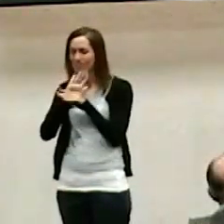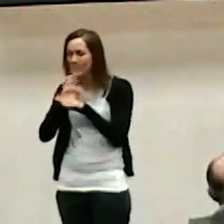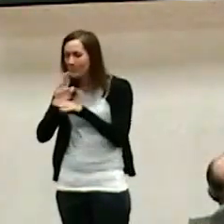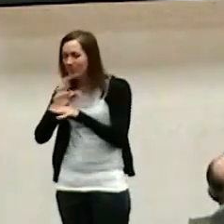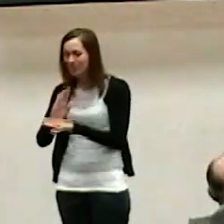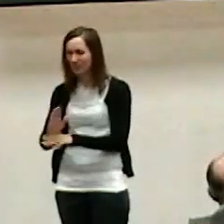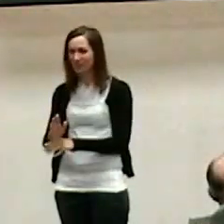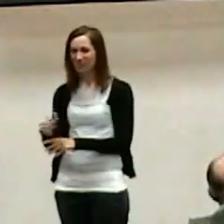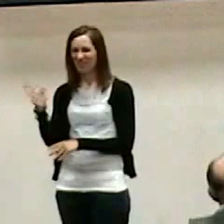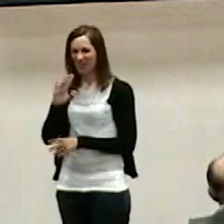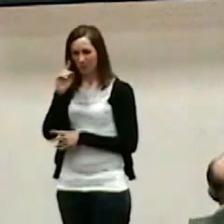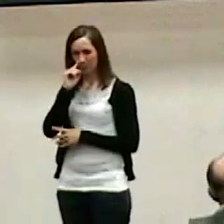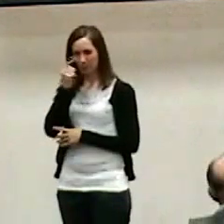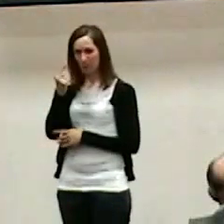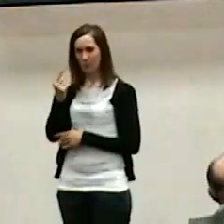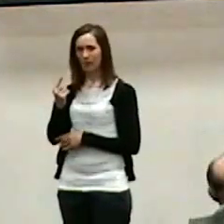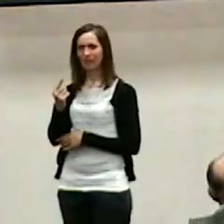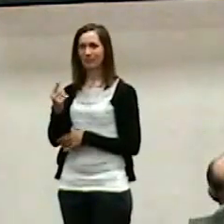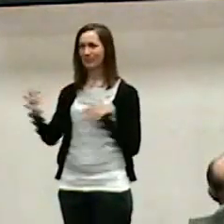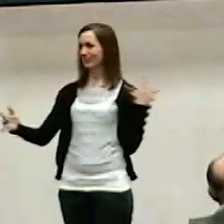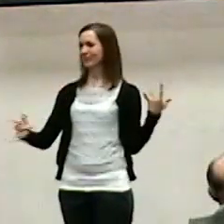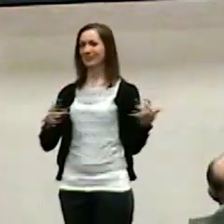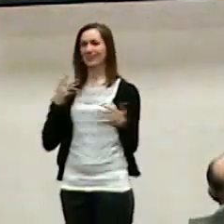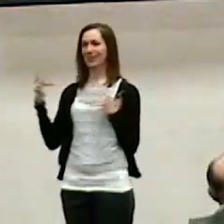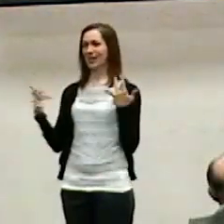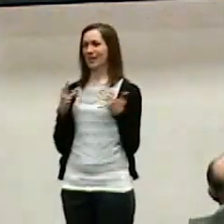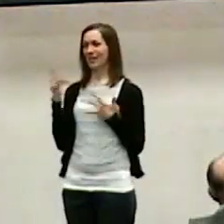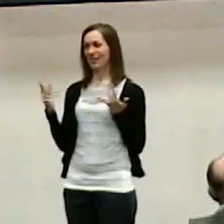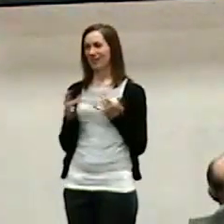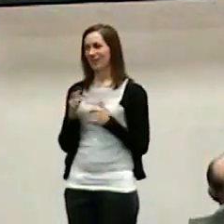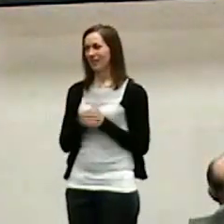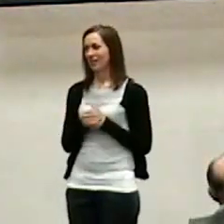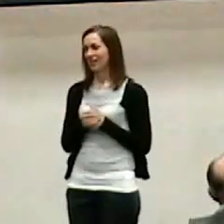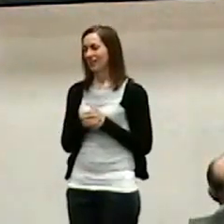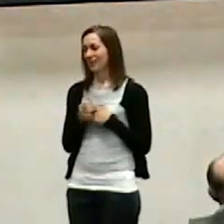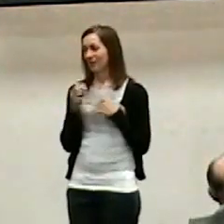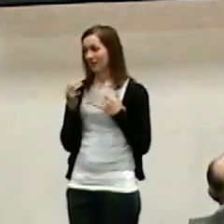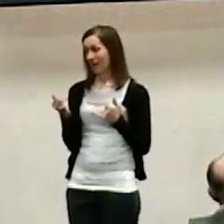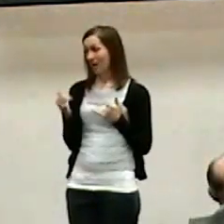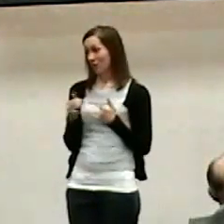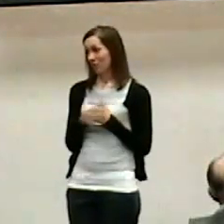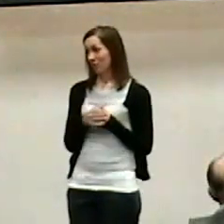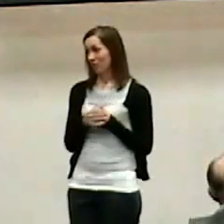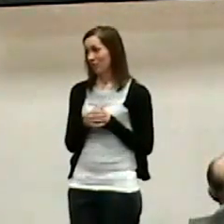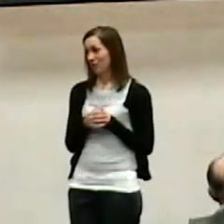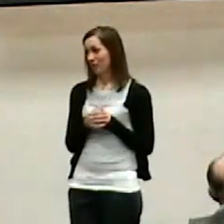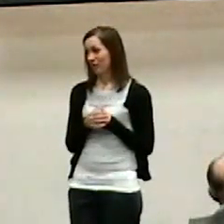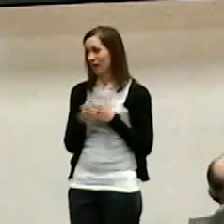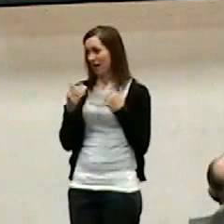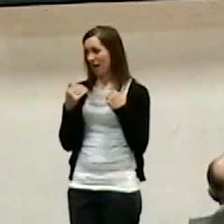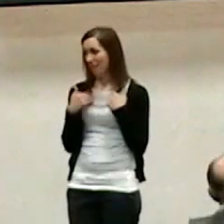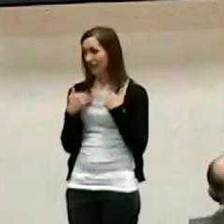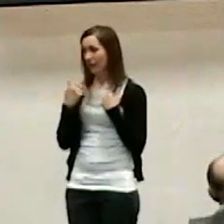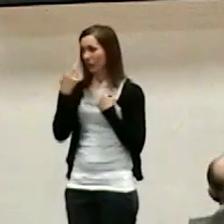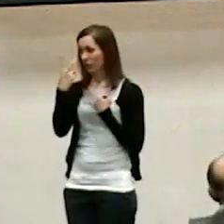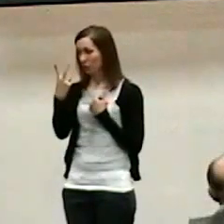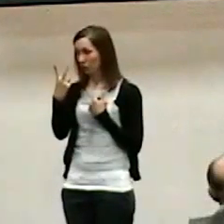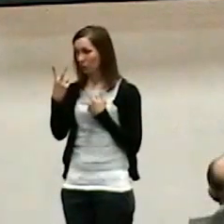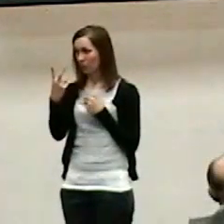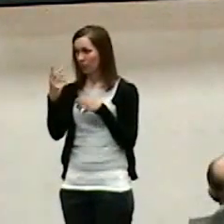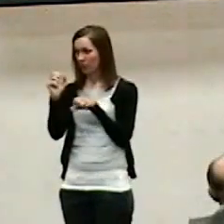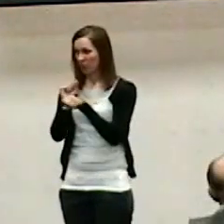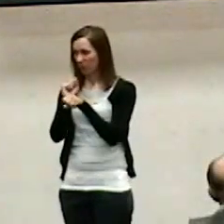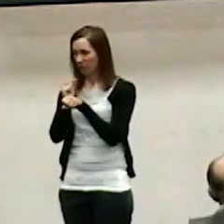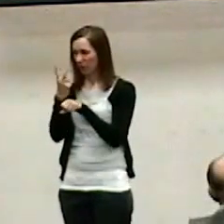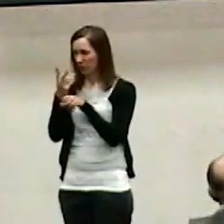It's exciting. It's exciting. Now, to follow up, dual career ministry can be